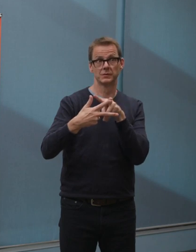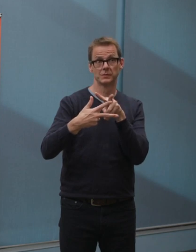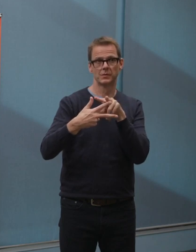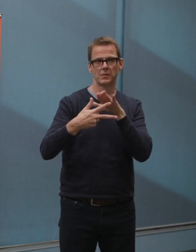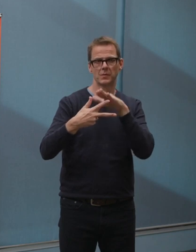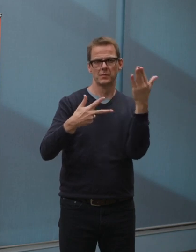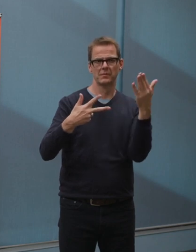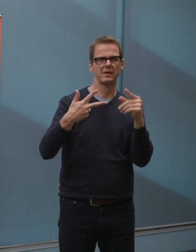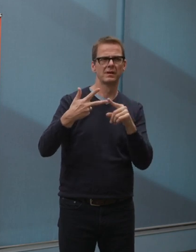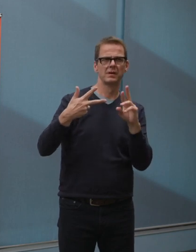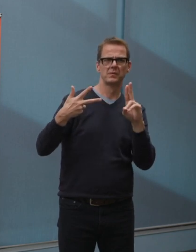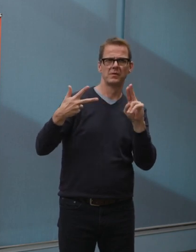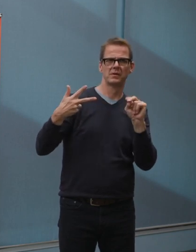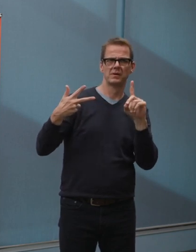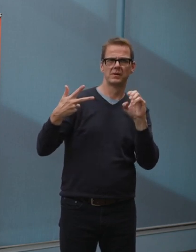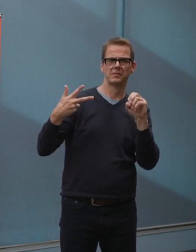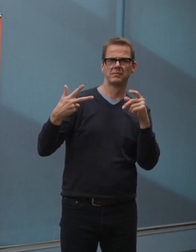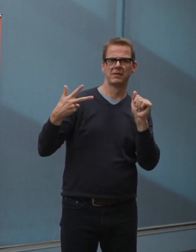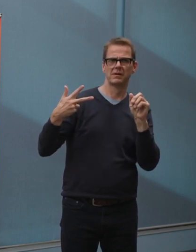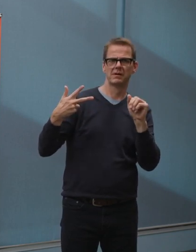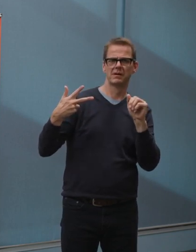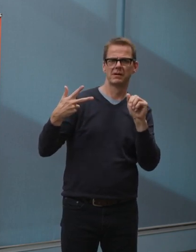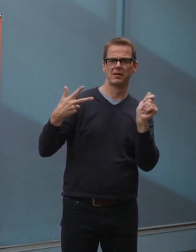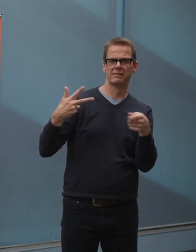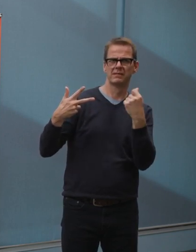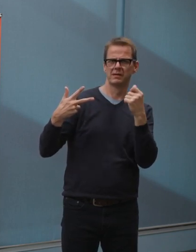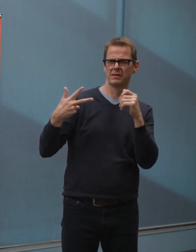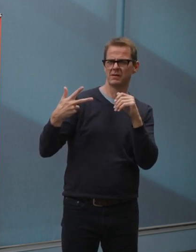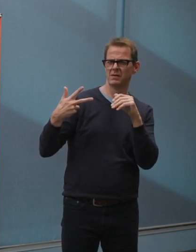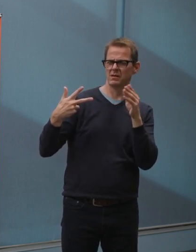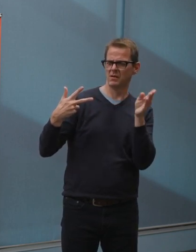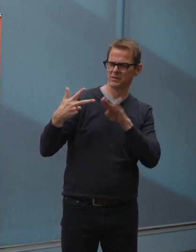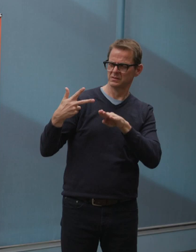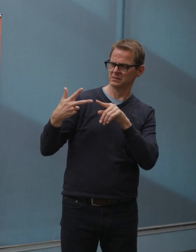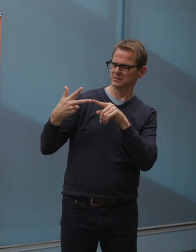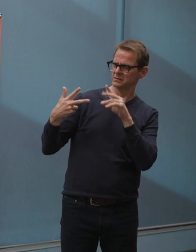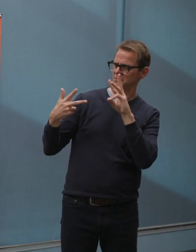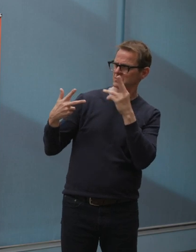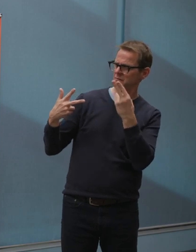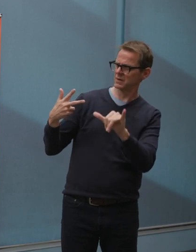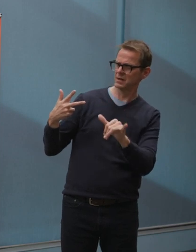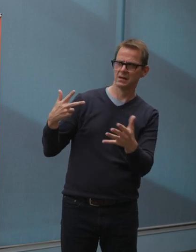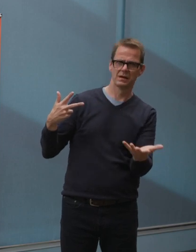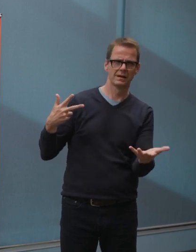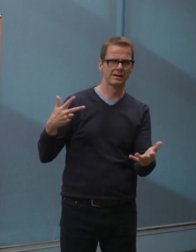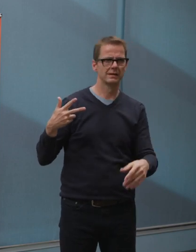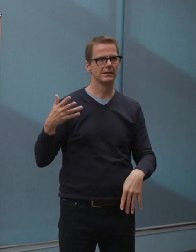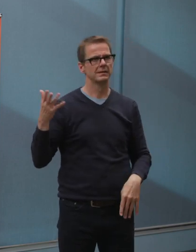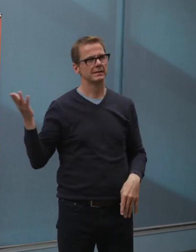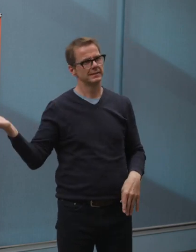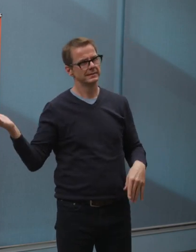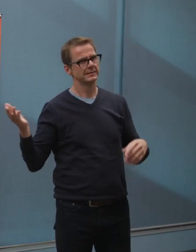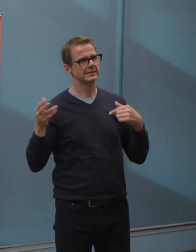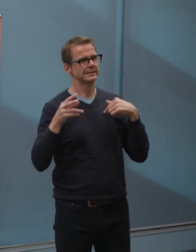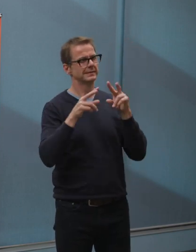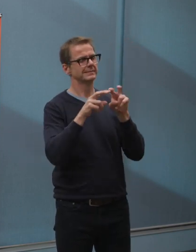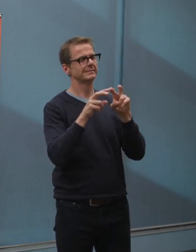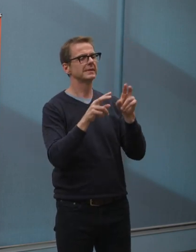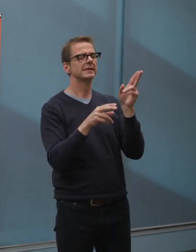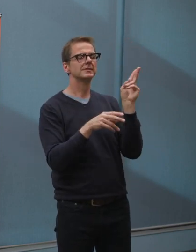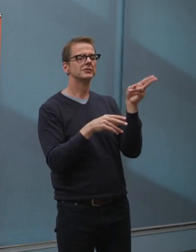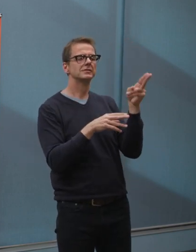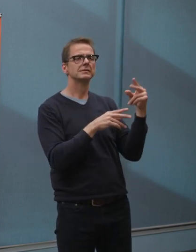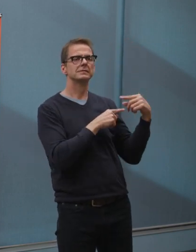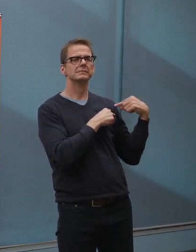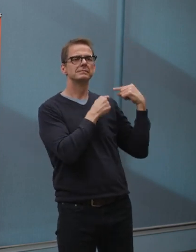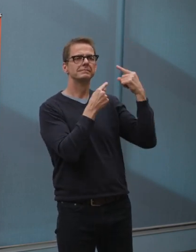different than the other two and so the mayor mentioned and not quite fully recover but covers a